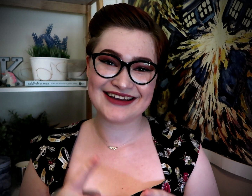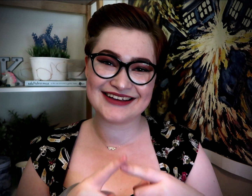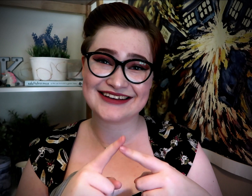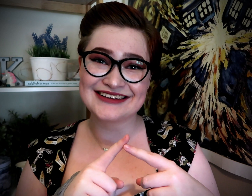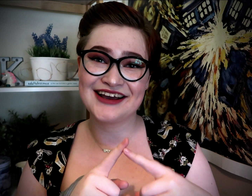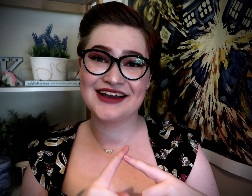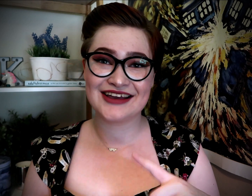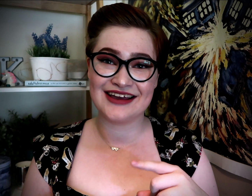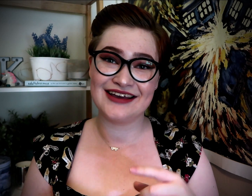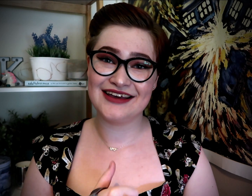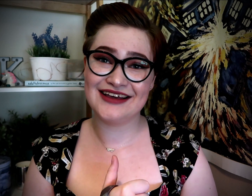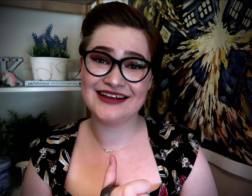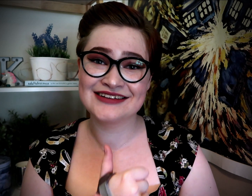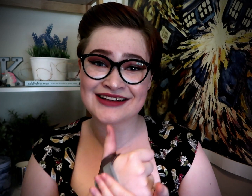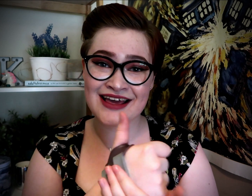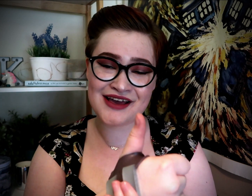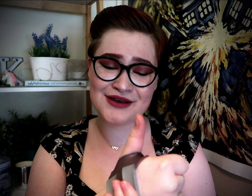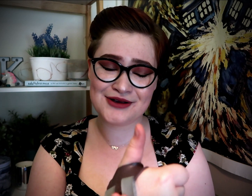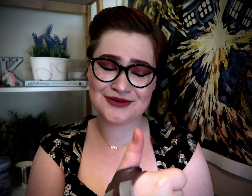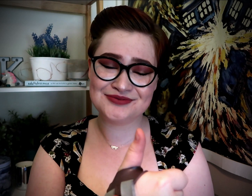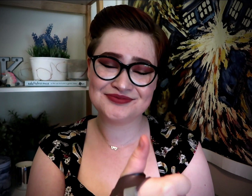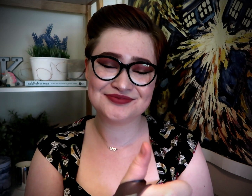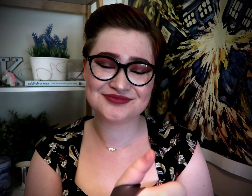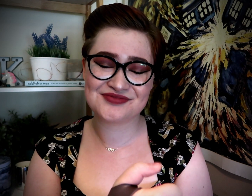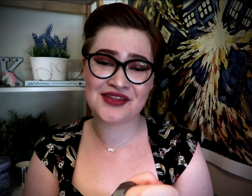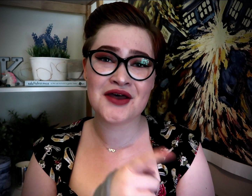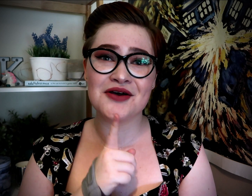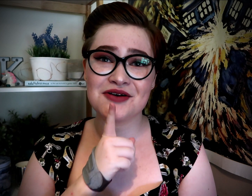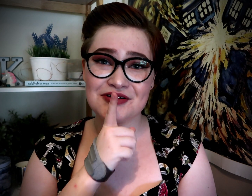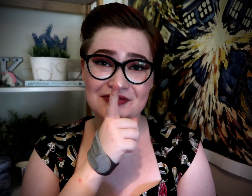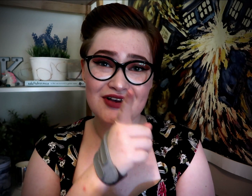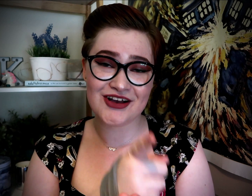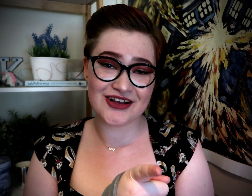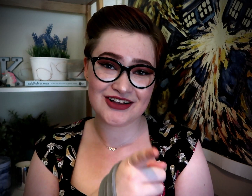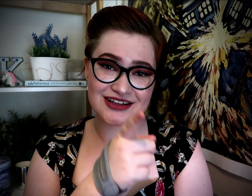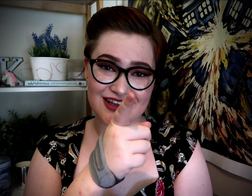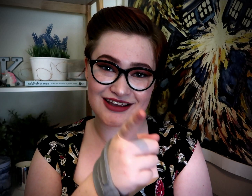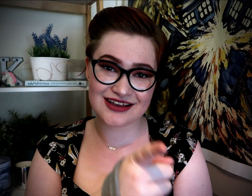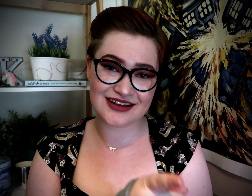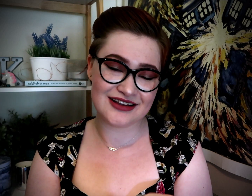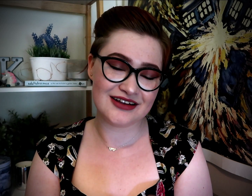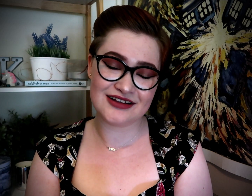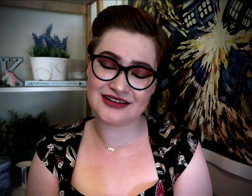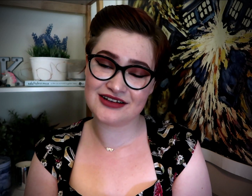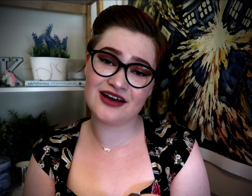can't help falling in